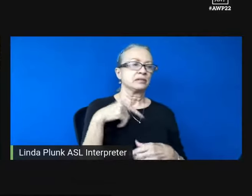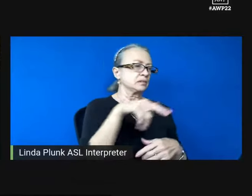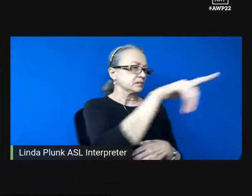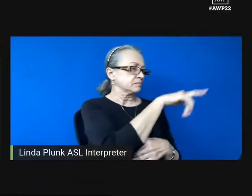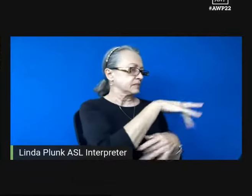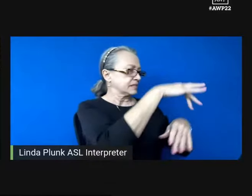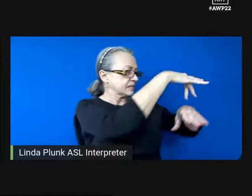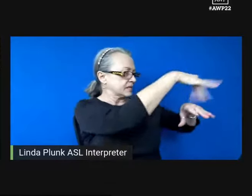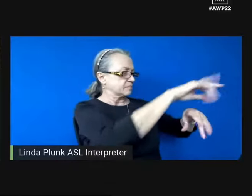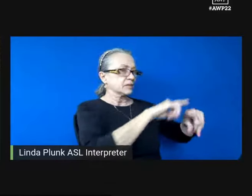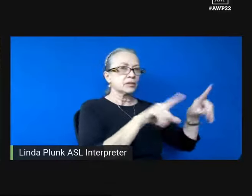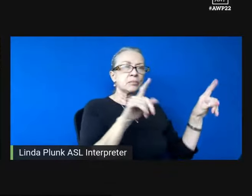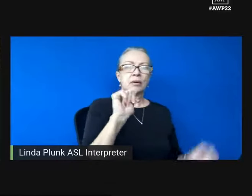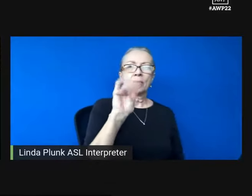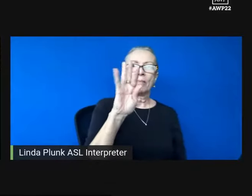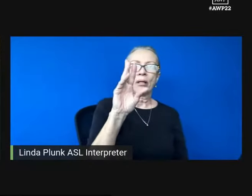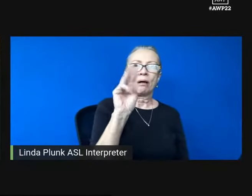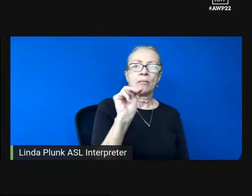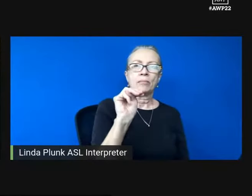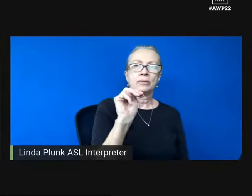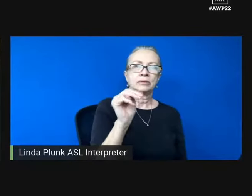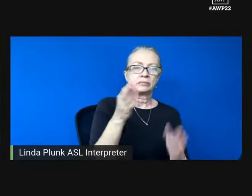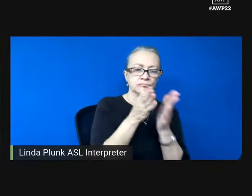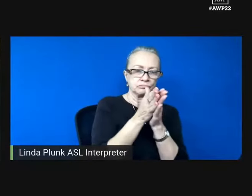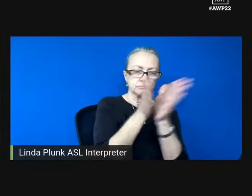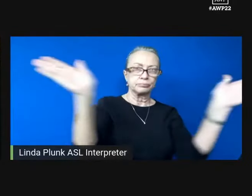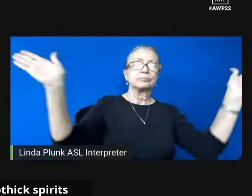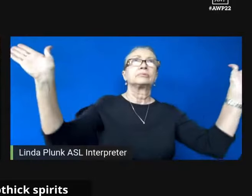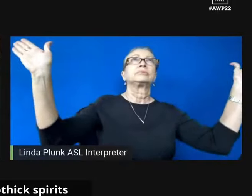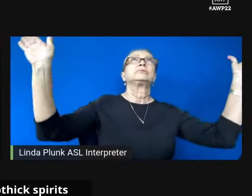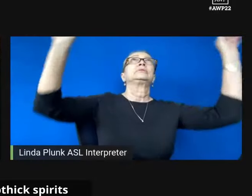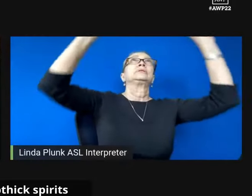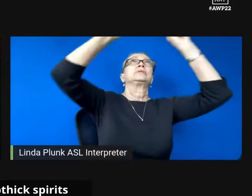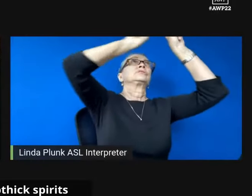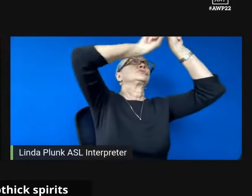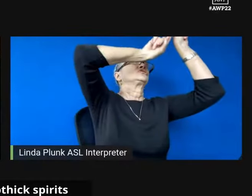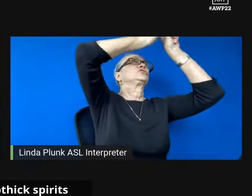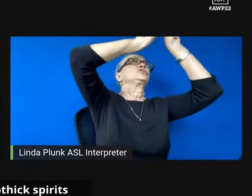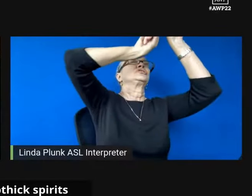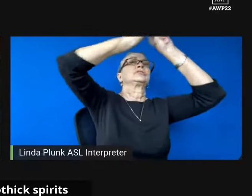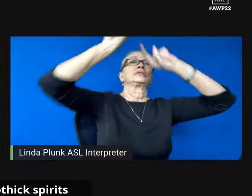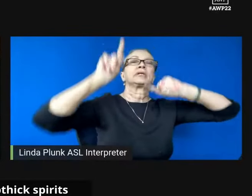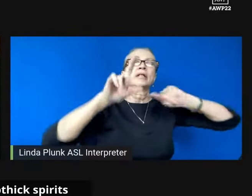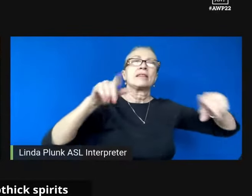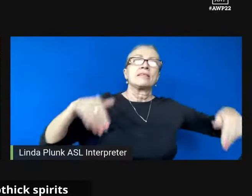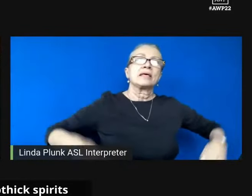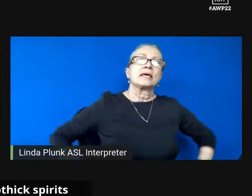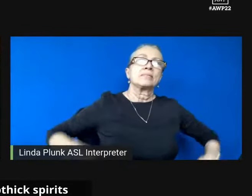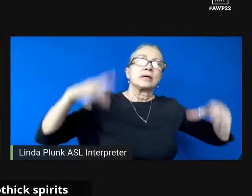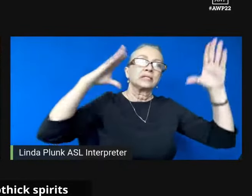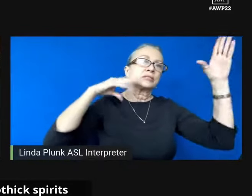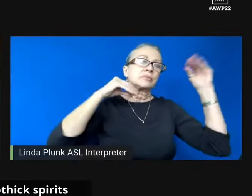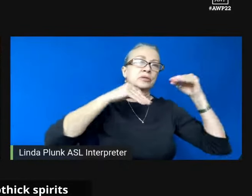a bomb slicks the split between stars. Really, hip-thick spirits moonwalk